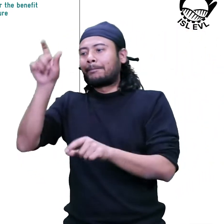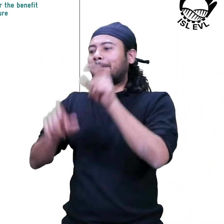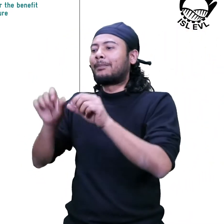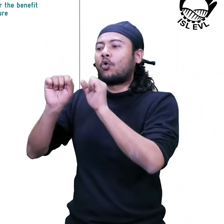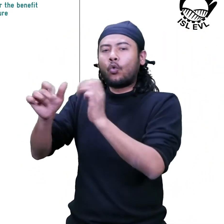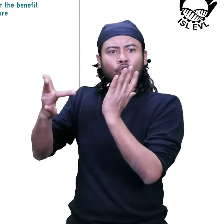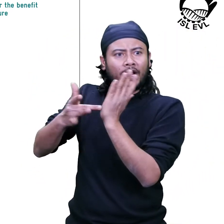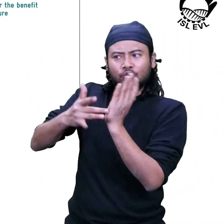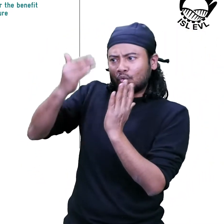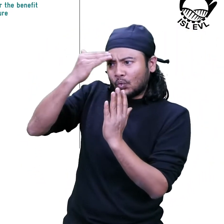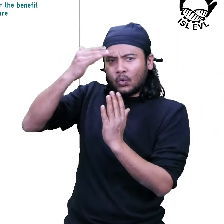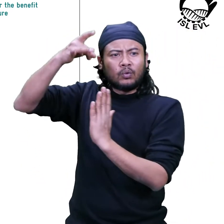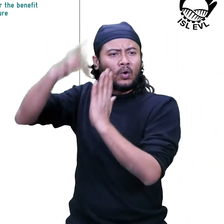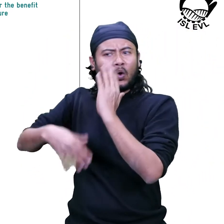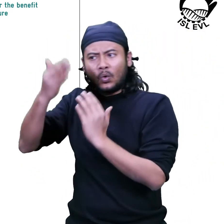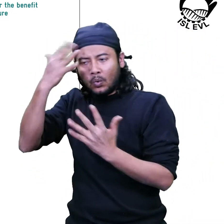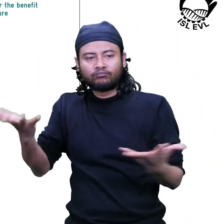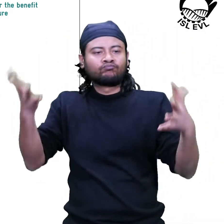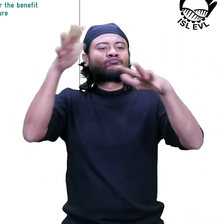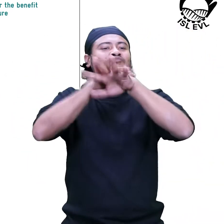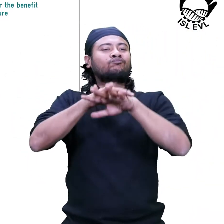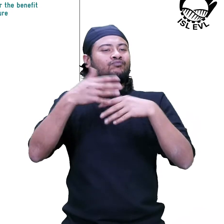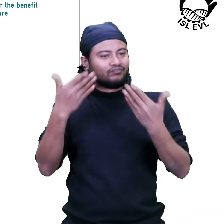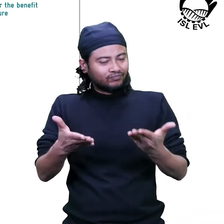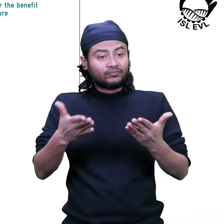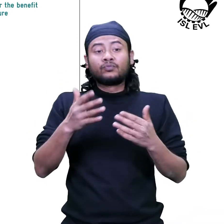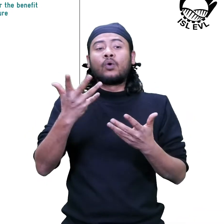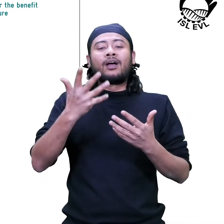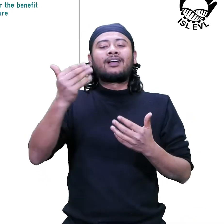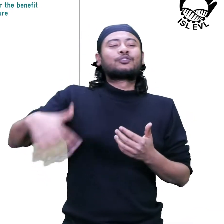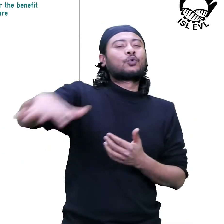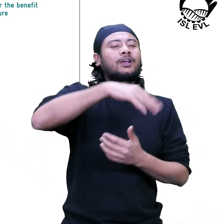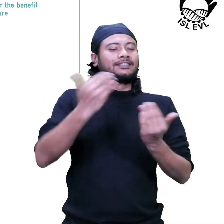well-being of our society today and in the future.